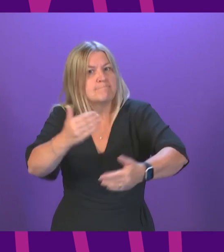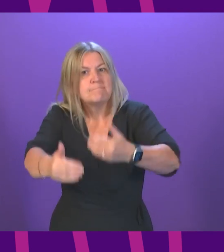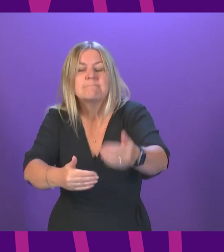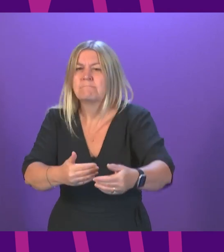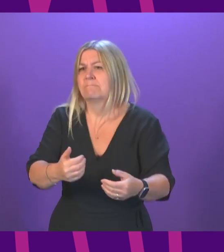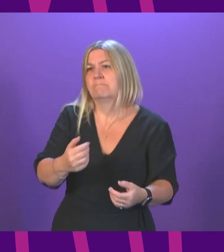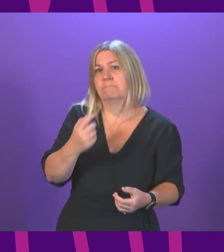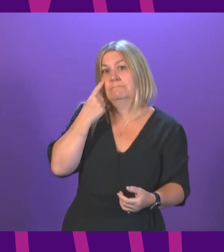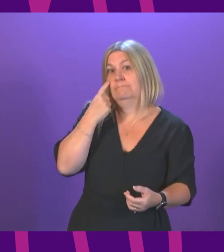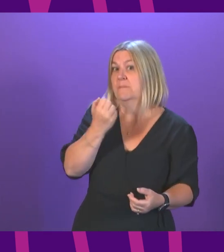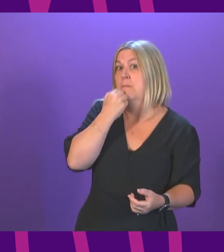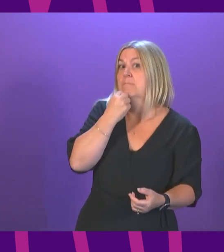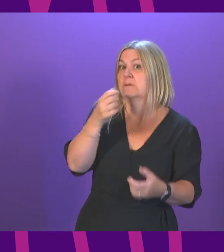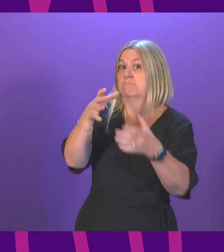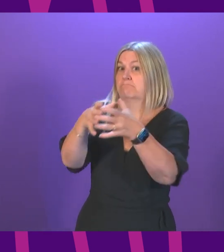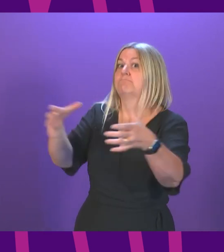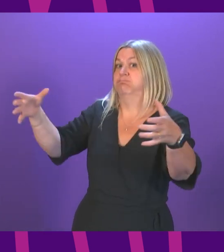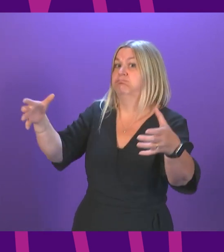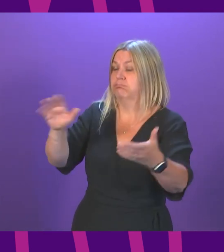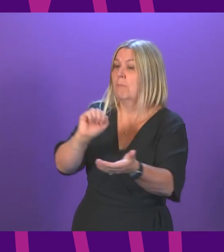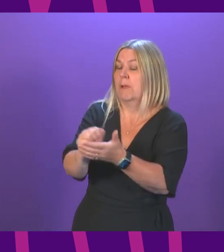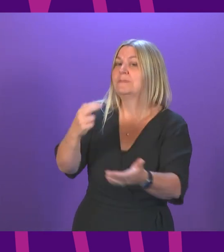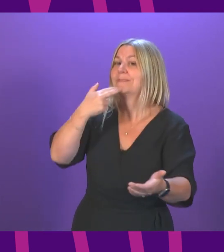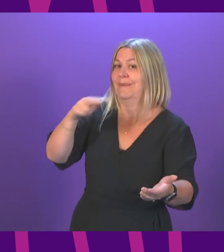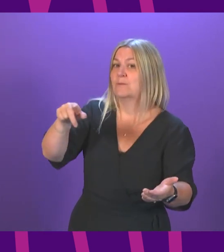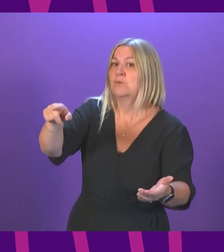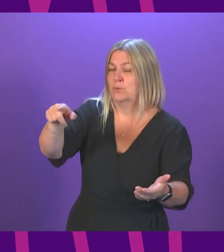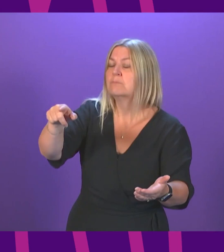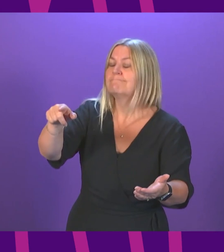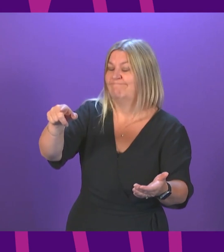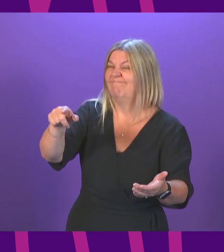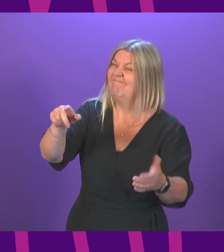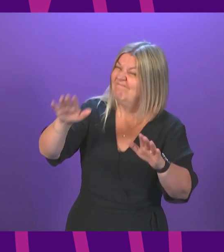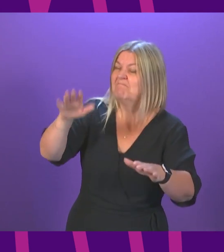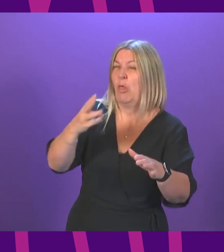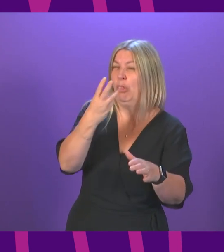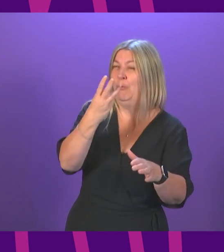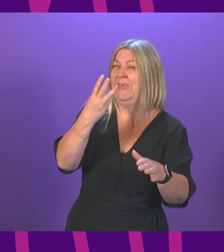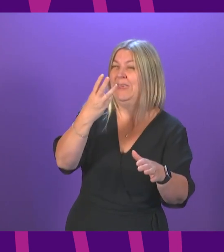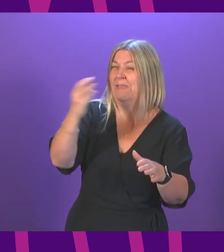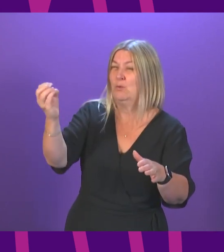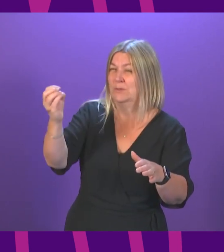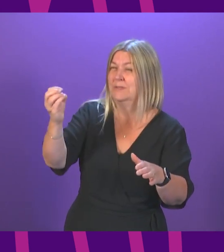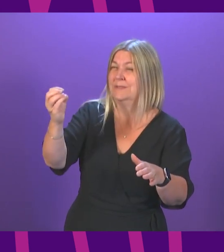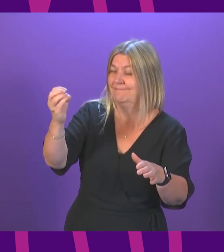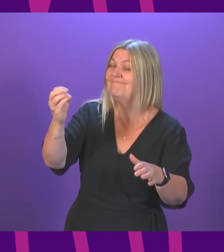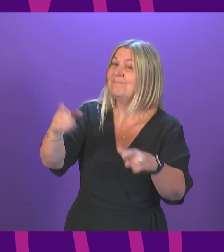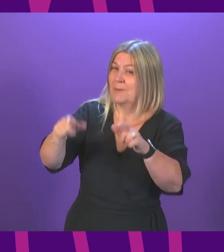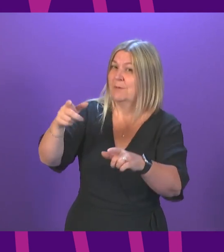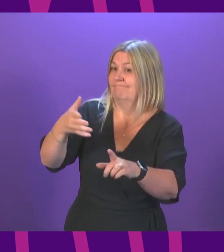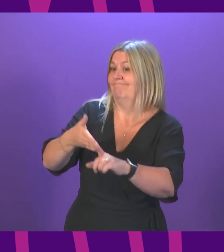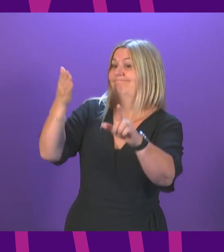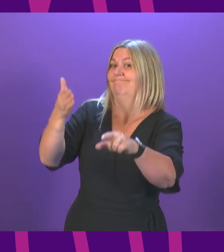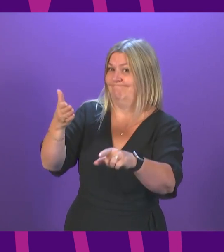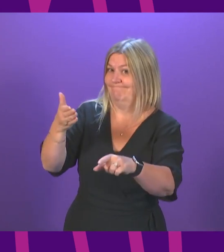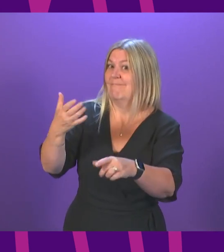today, which of course will be published this afternoon, show another just short of 3,000 cases reported over the course of yesterday,